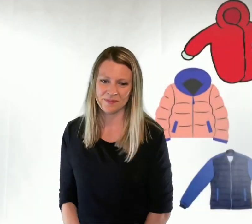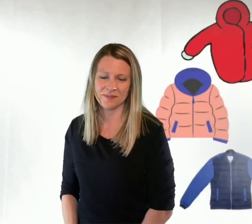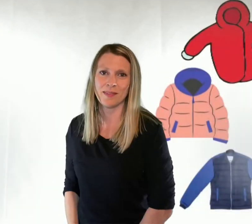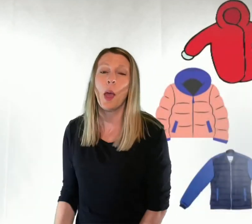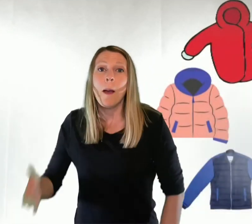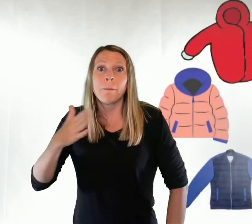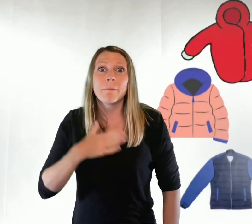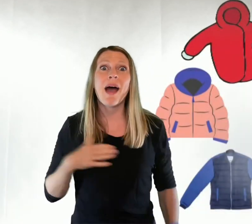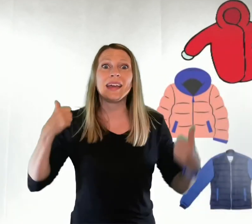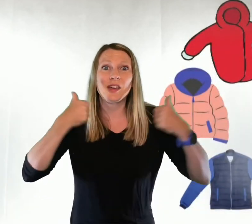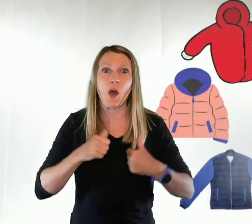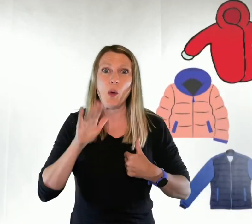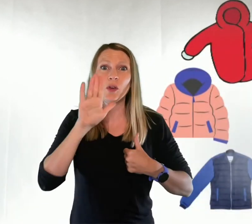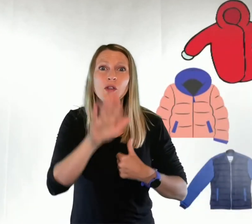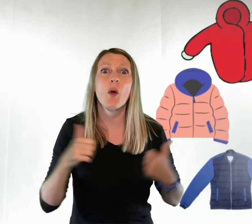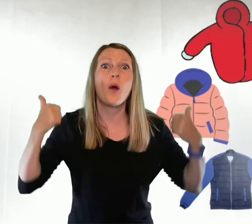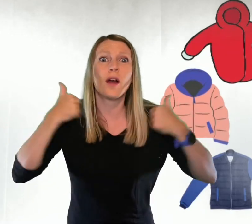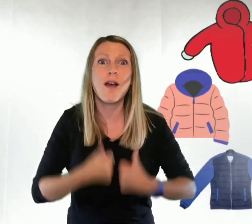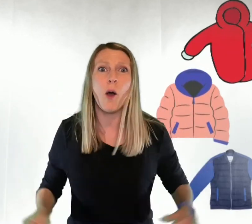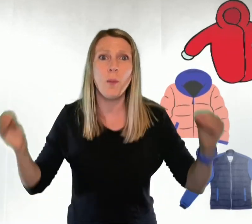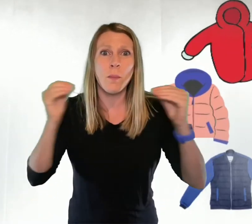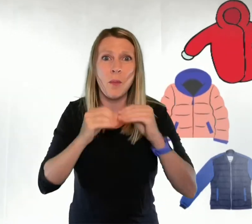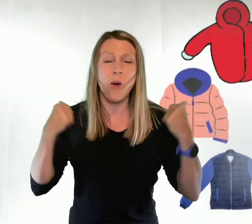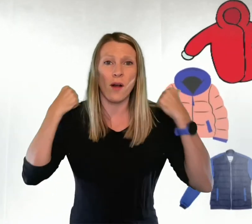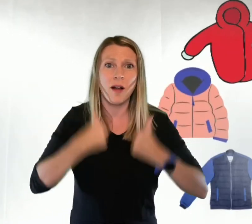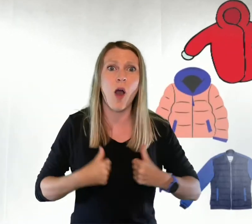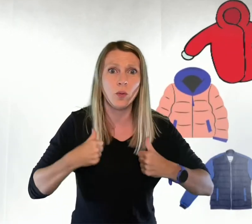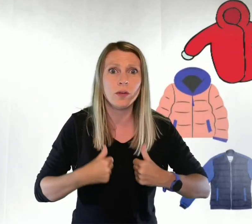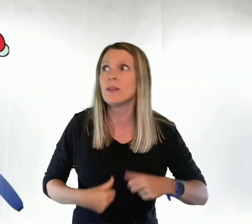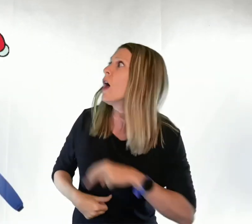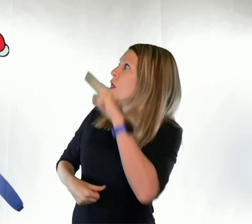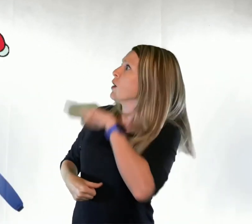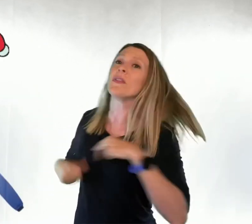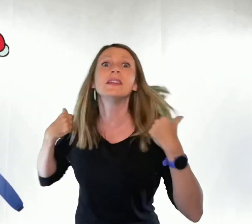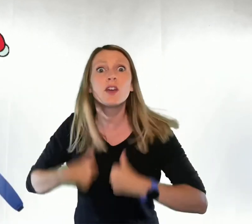My coat, your coat, more coats. Look at these coats.